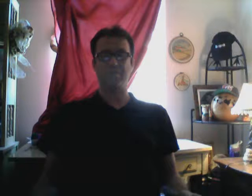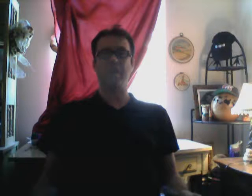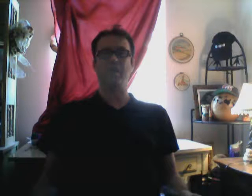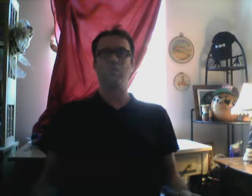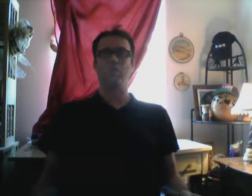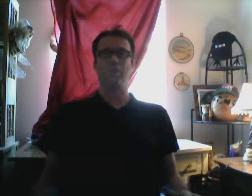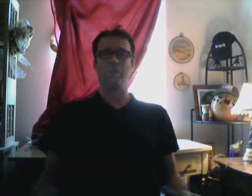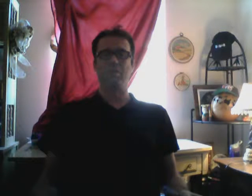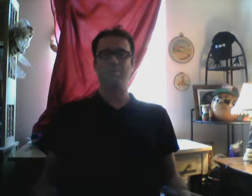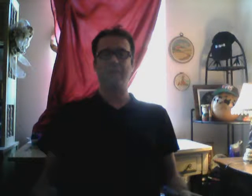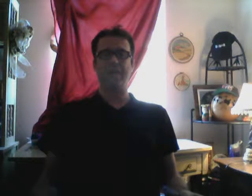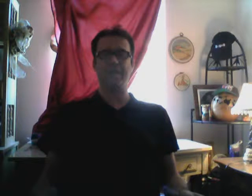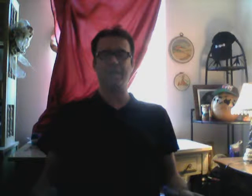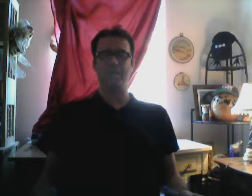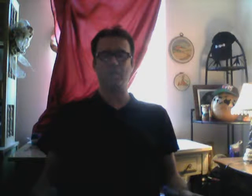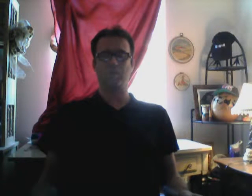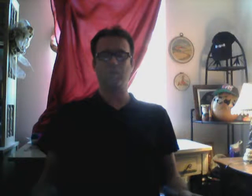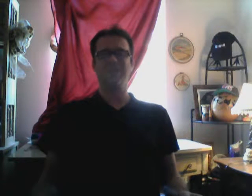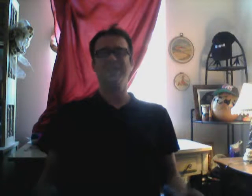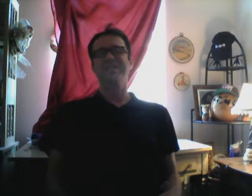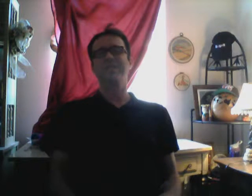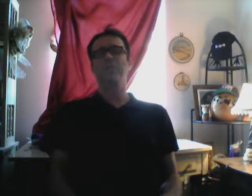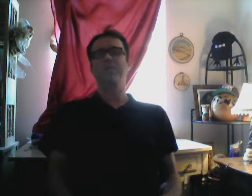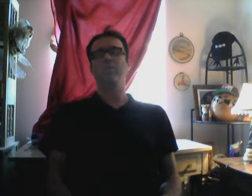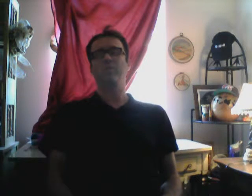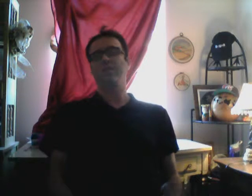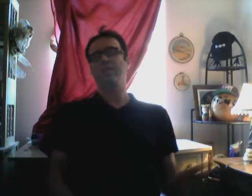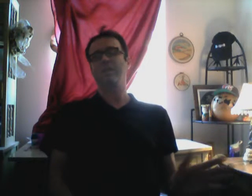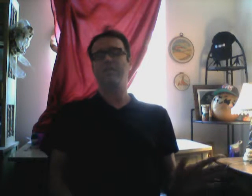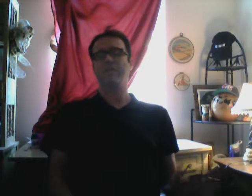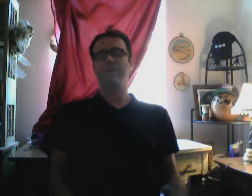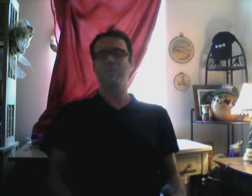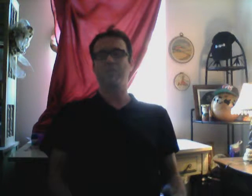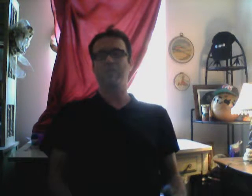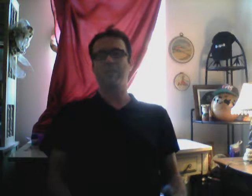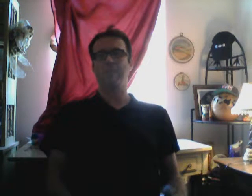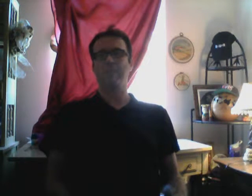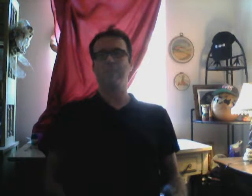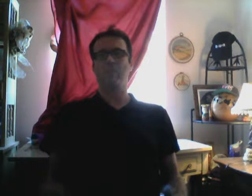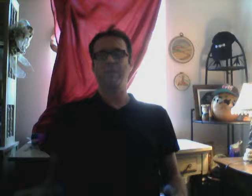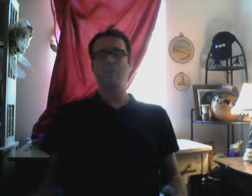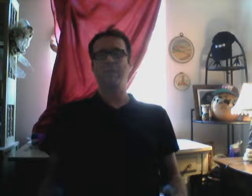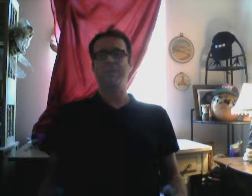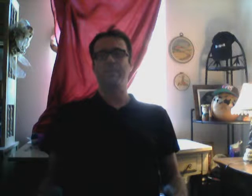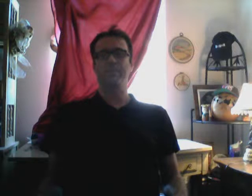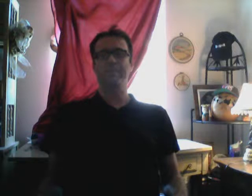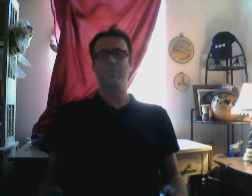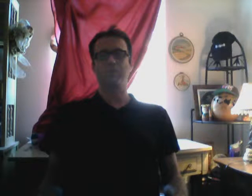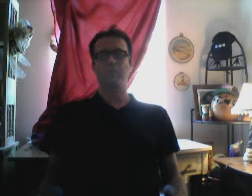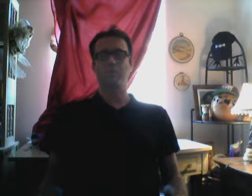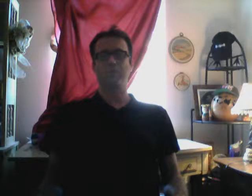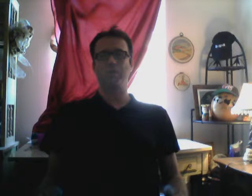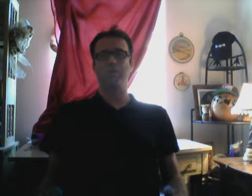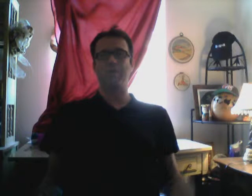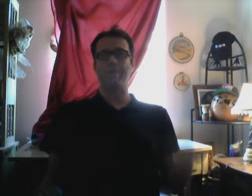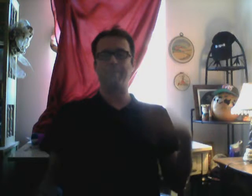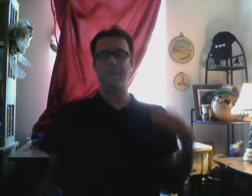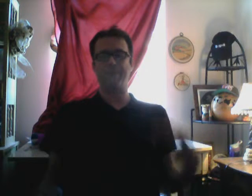now. The real pain. And torture. See what they were. I've joked about it. Before. They wanted the mental torture. Until my body